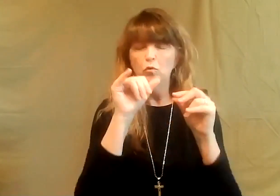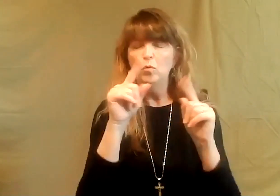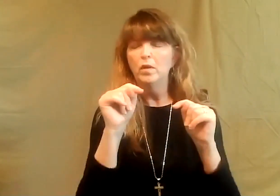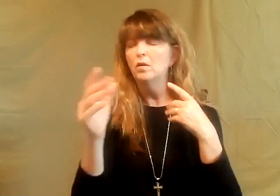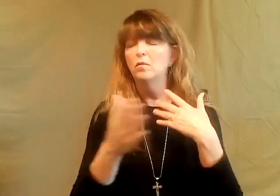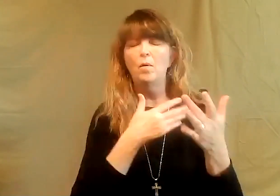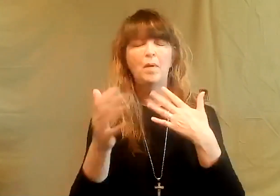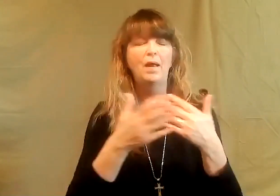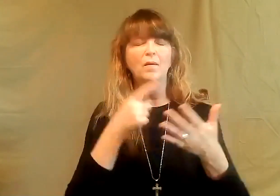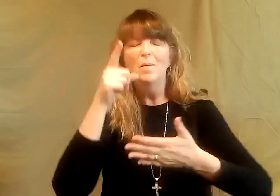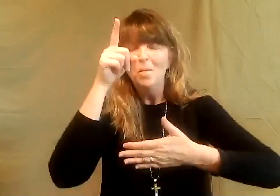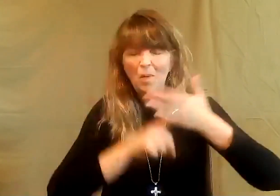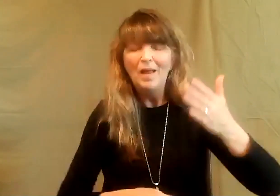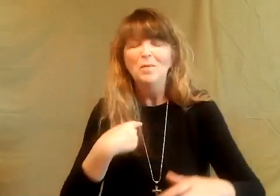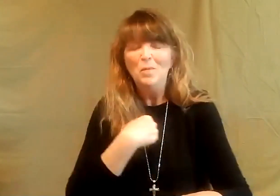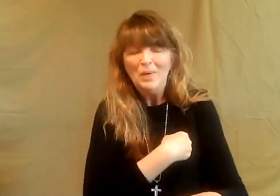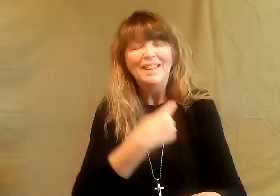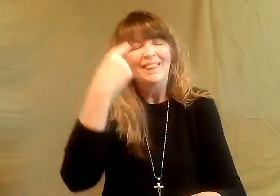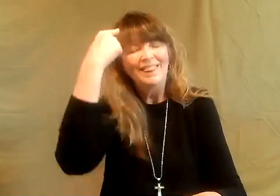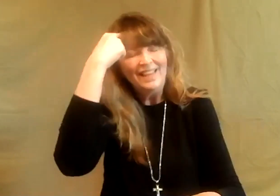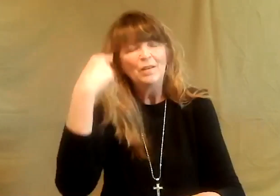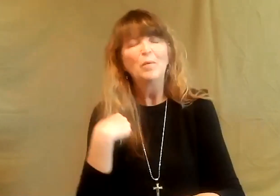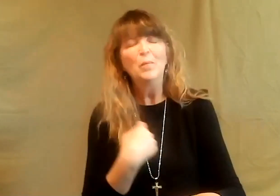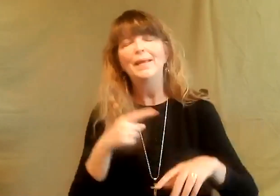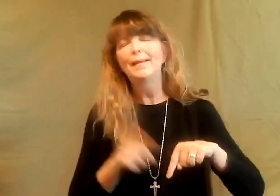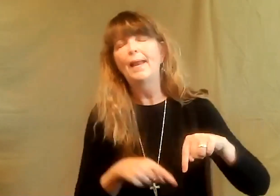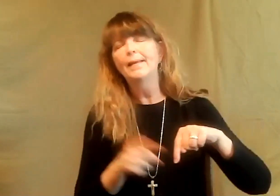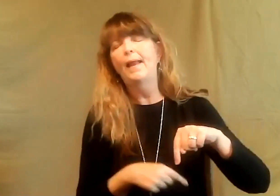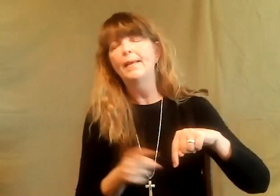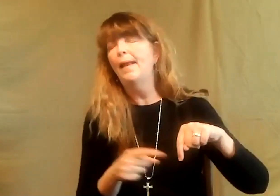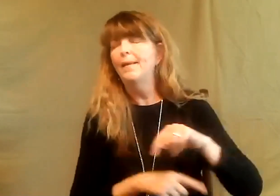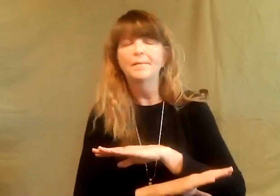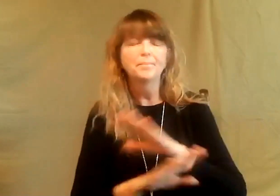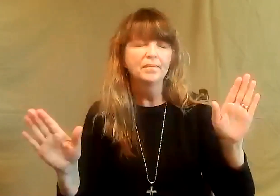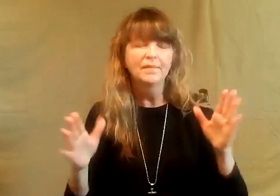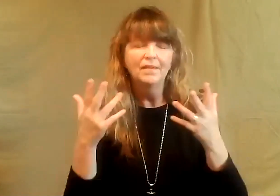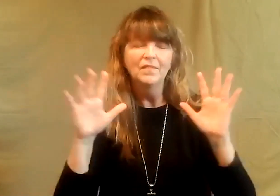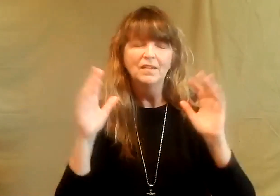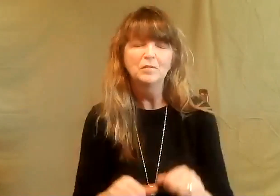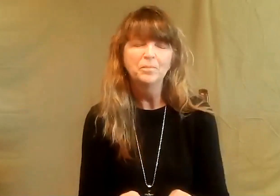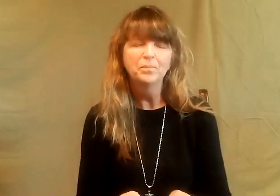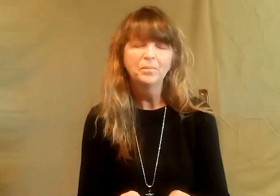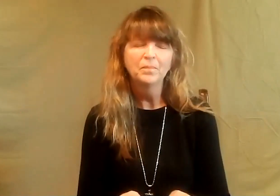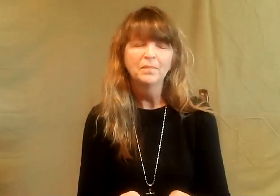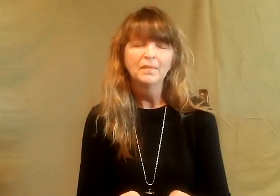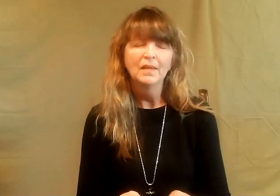you. And whatever you call us to do to serve, let us do it, regardless of whether we think we can or not.